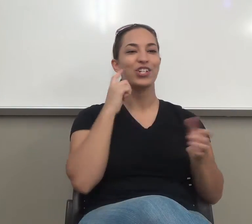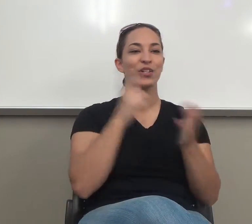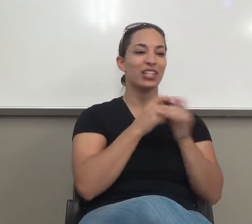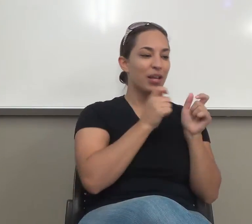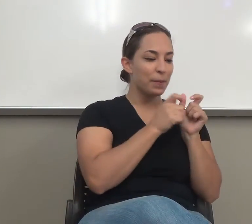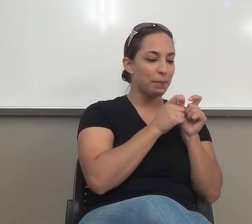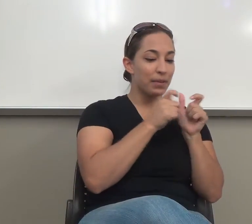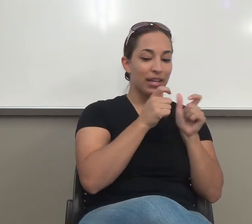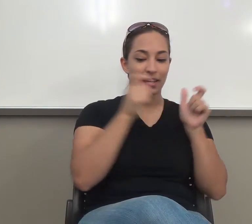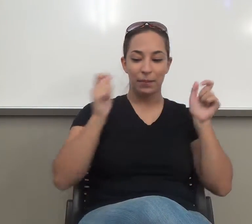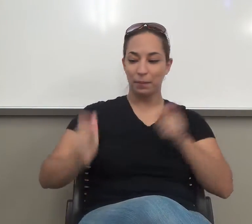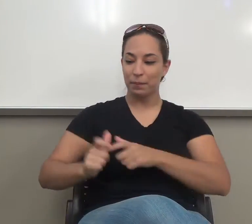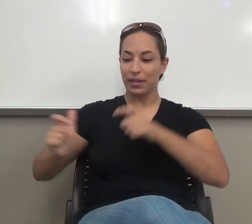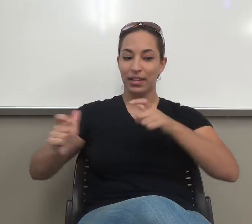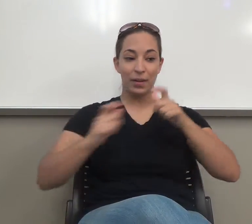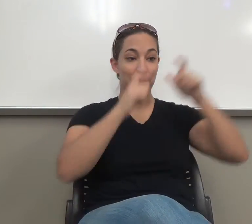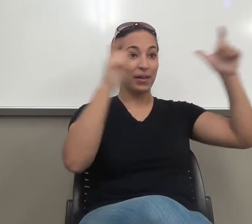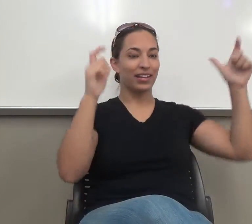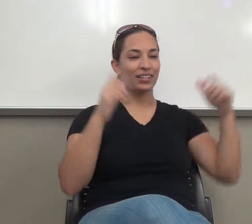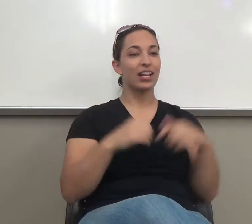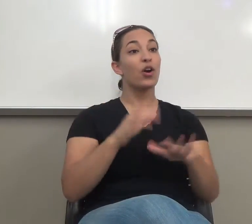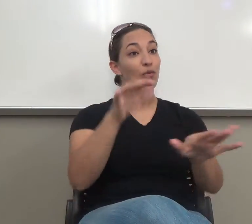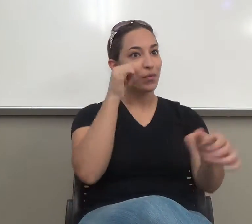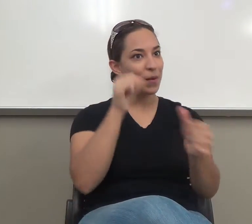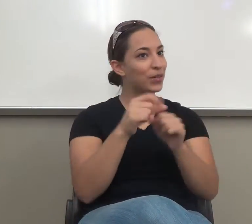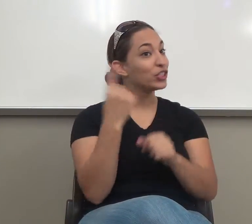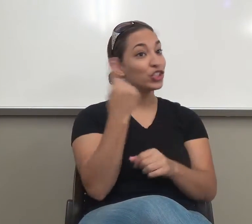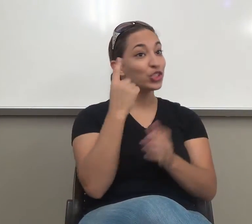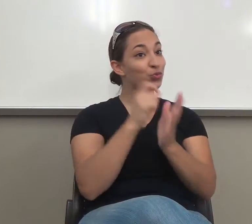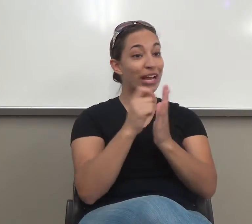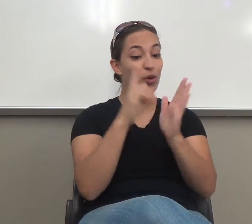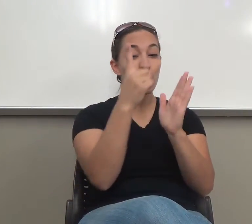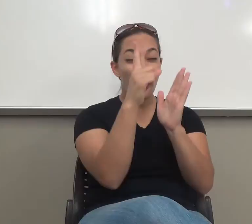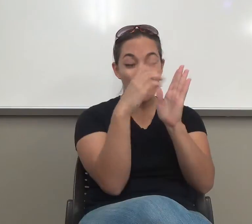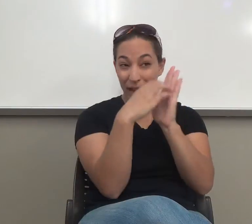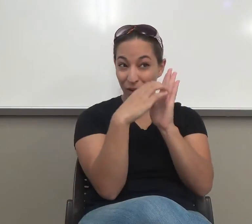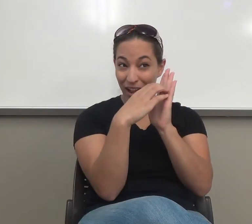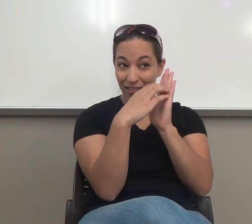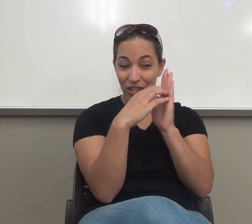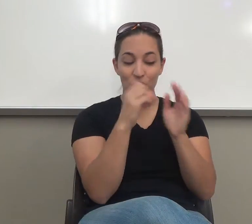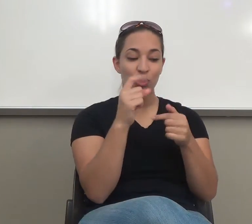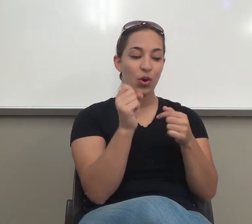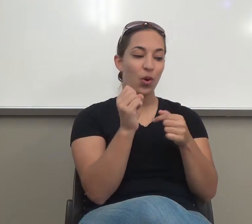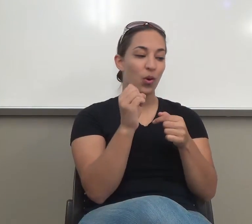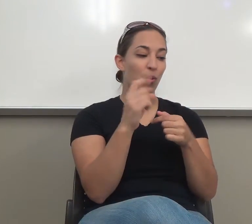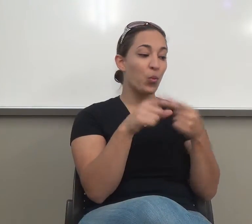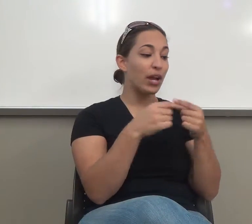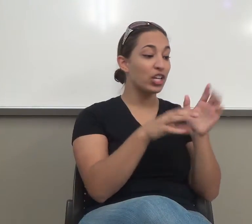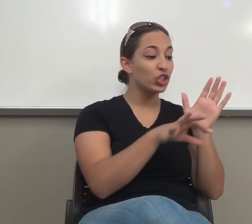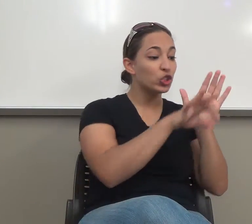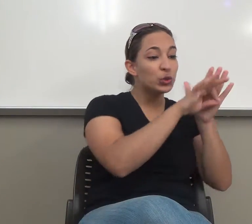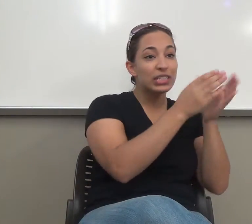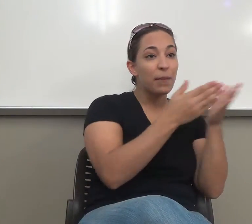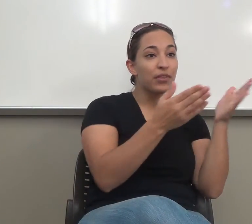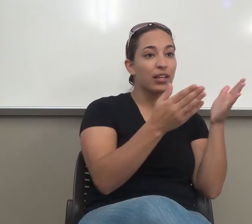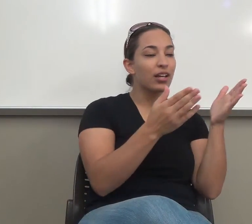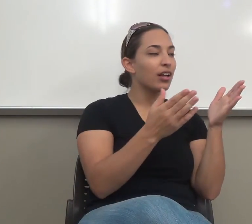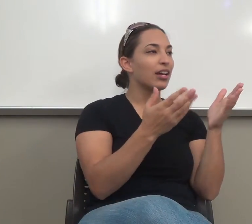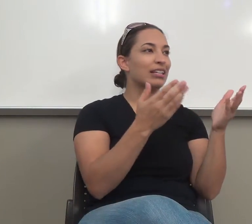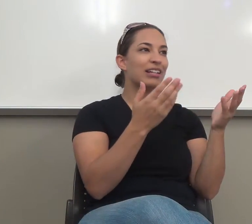writing a paragraph. So when you choose something, you don't want to necessarily choose your group. This a Yes,